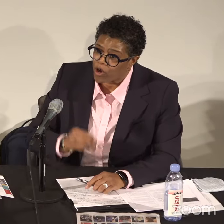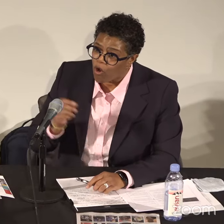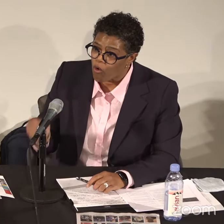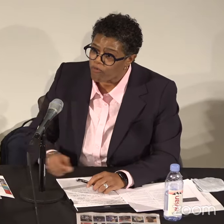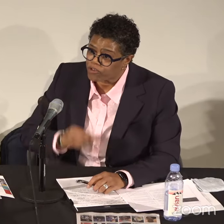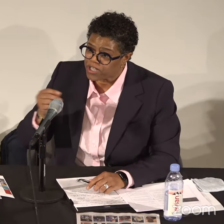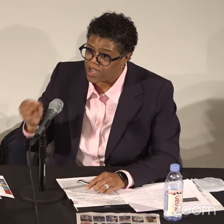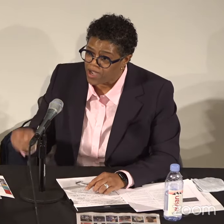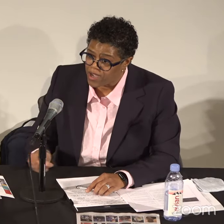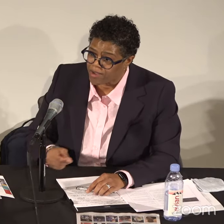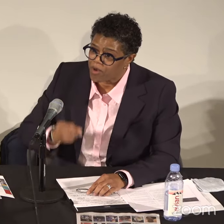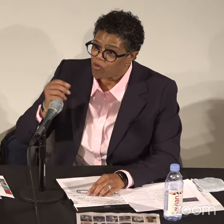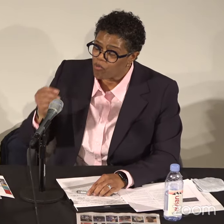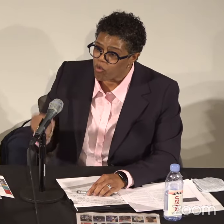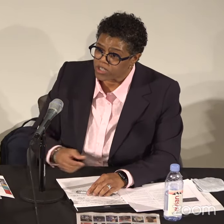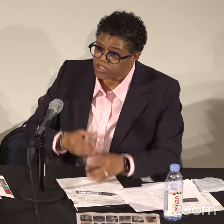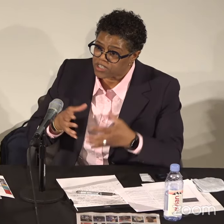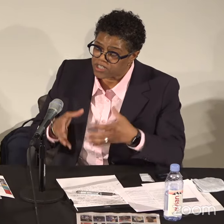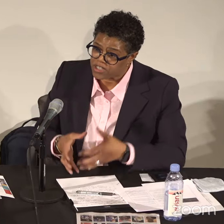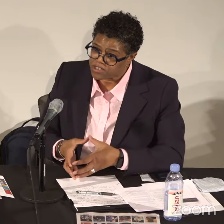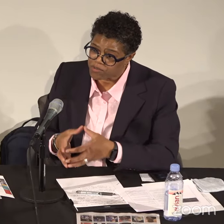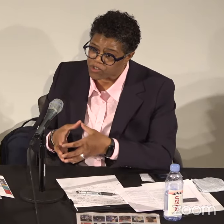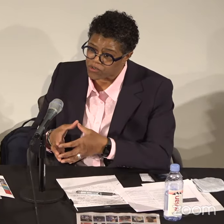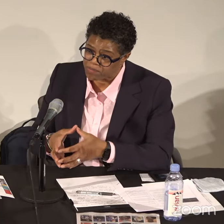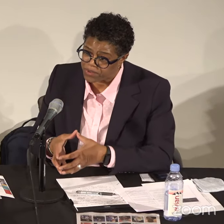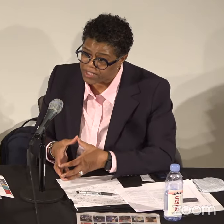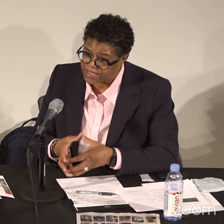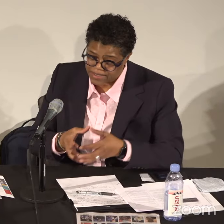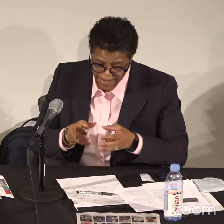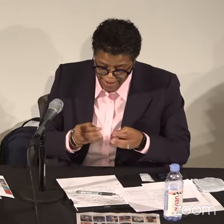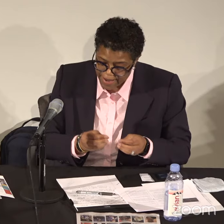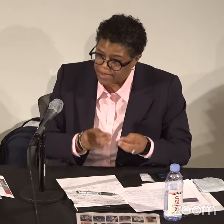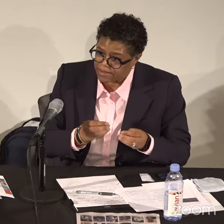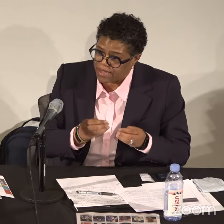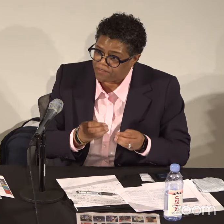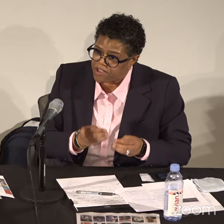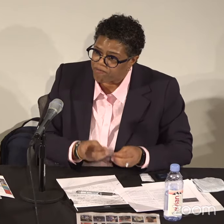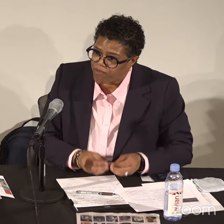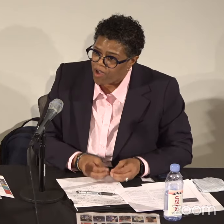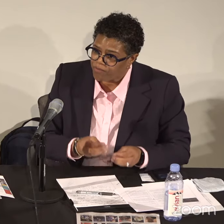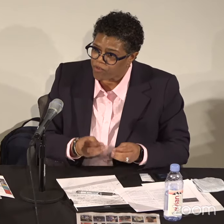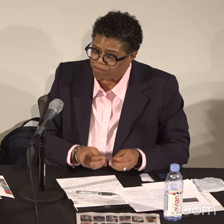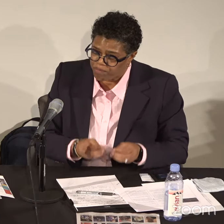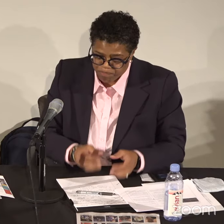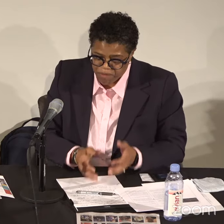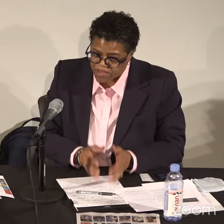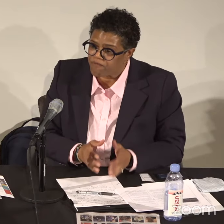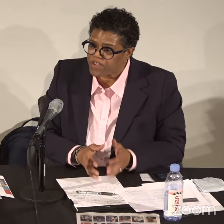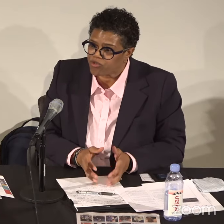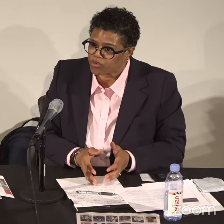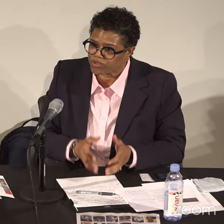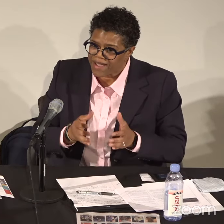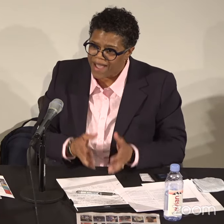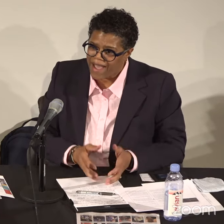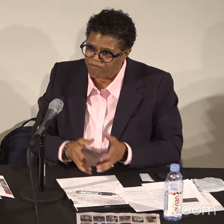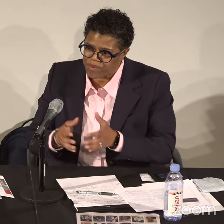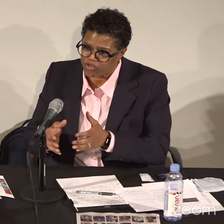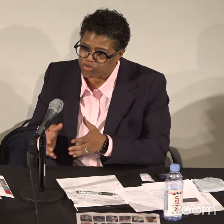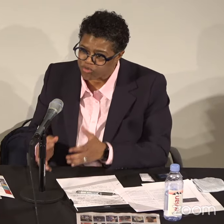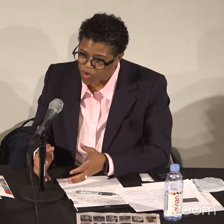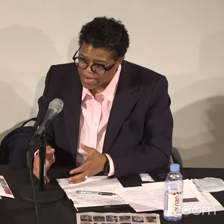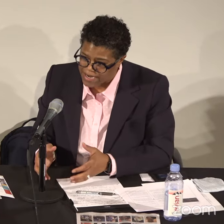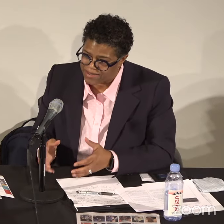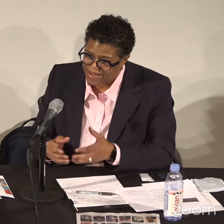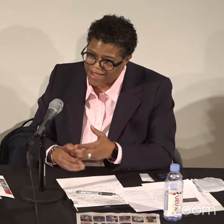But over time, once these systems are in place and the involved individuals have